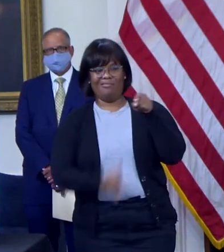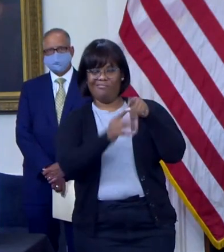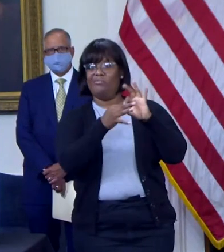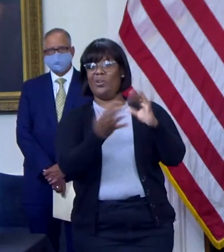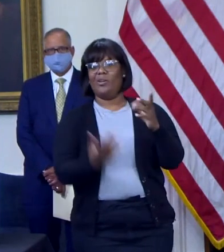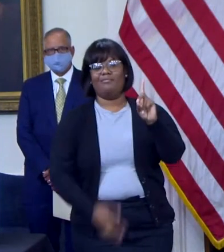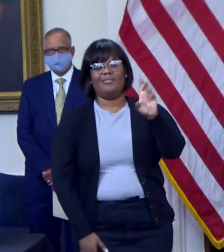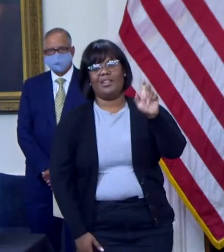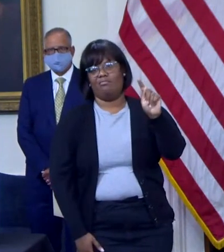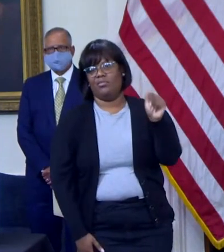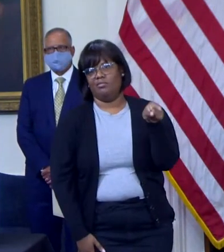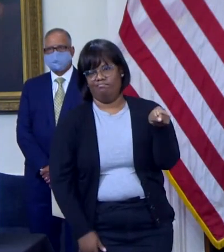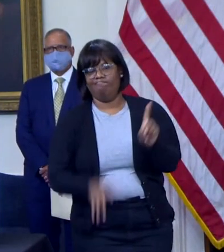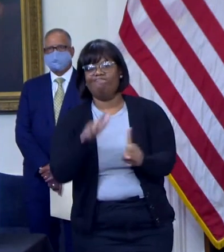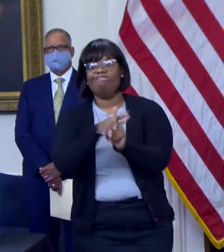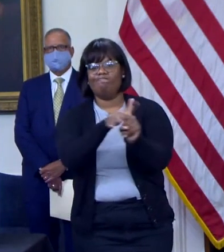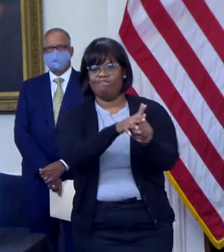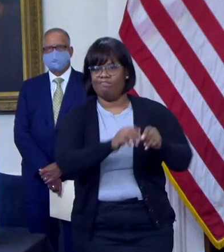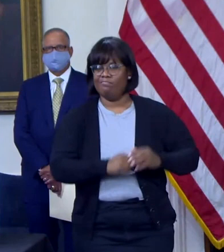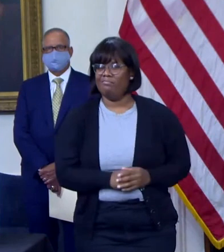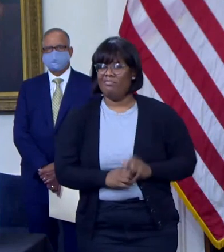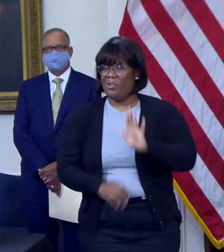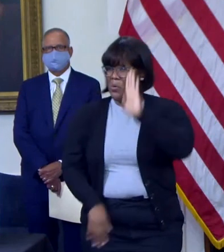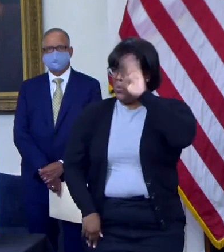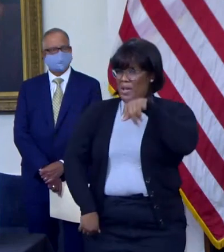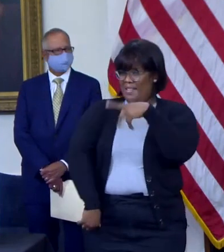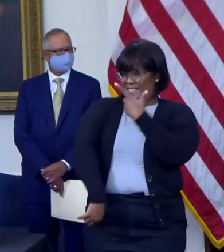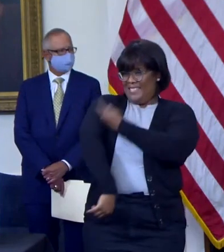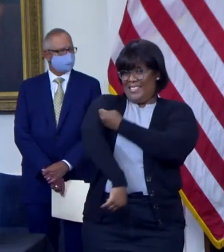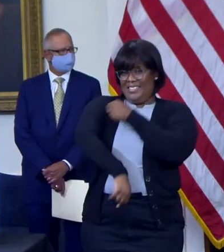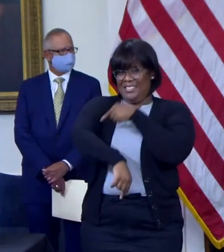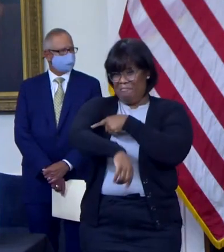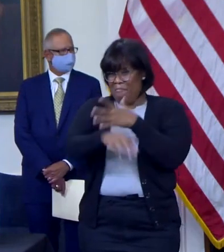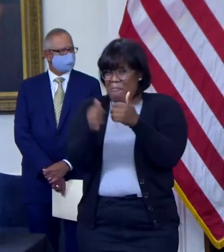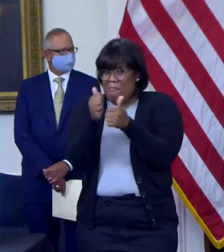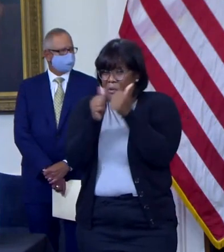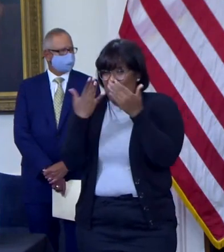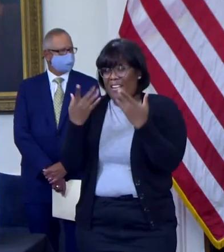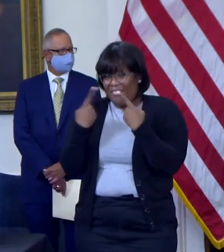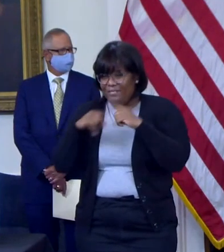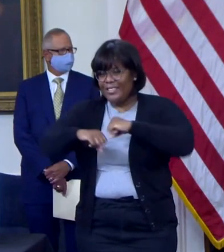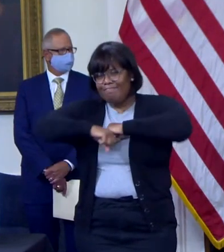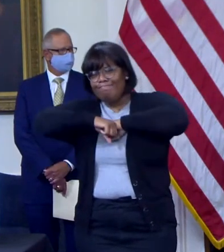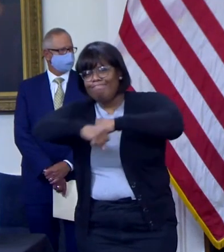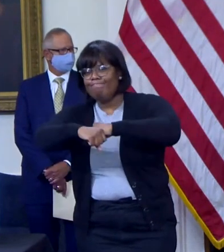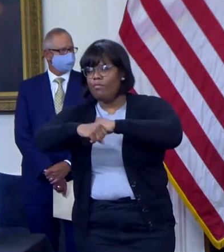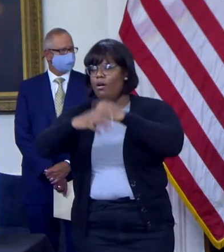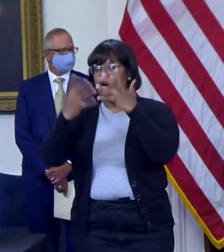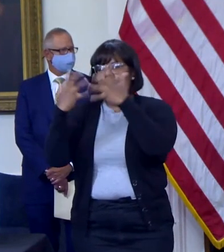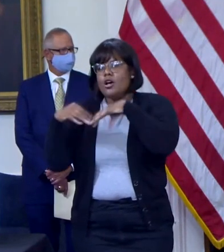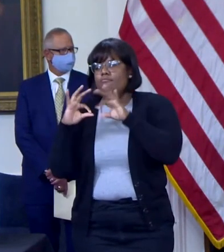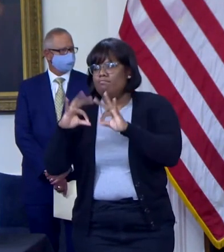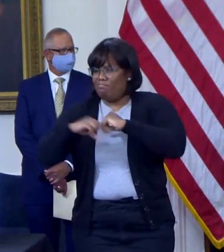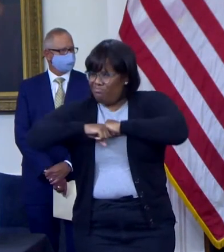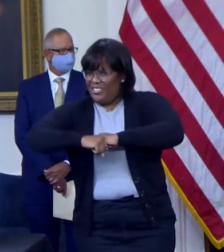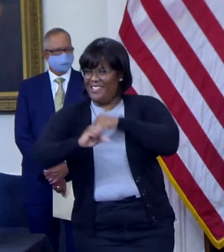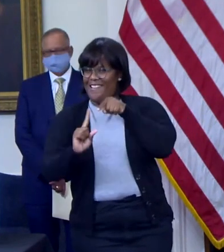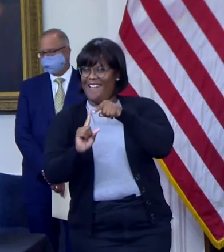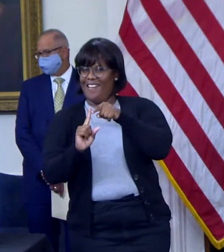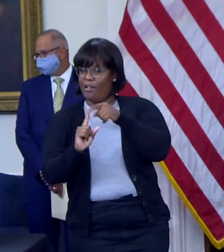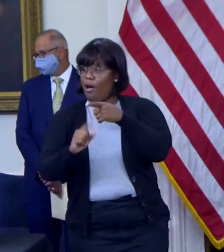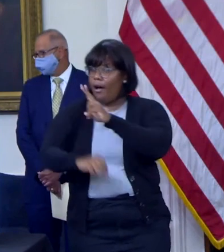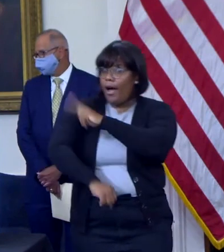Vaccines are without a doubt our single most effective tool to mitigate that threat. Nearly everyone